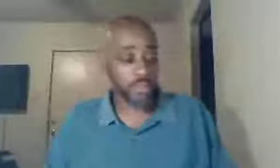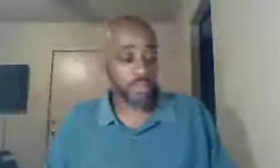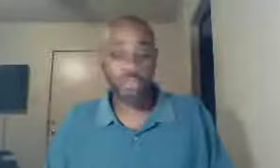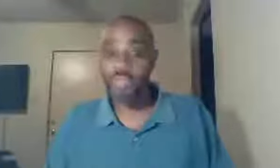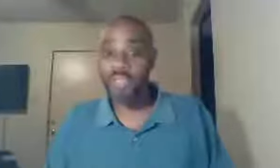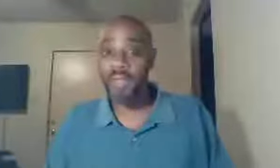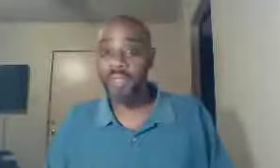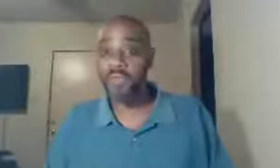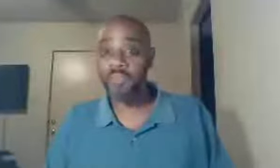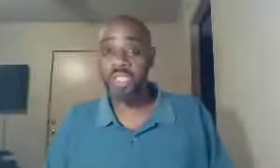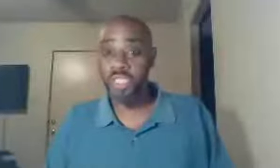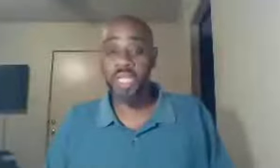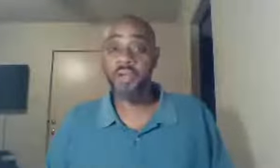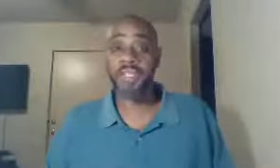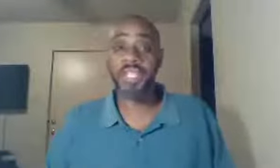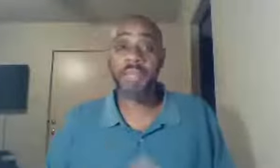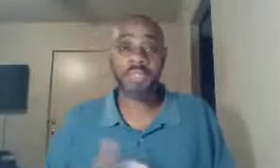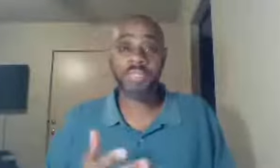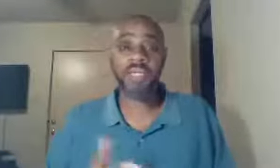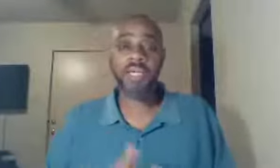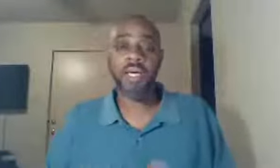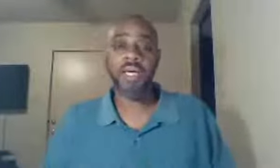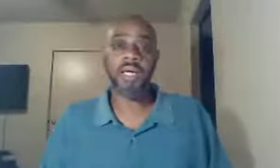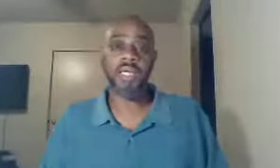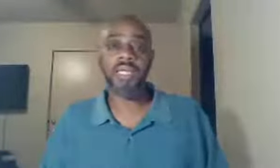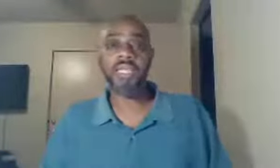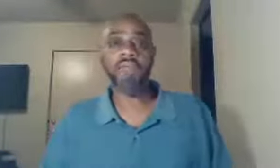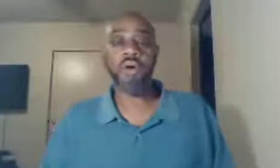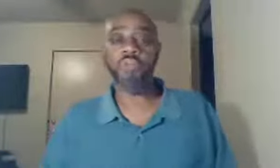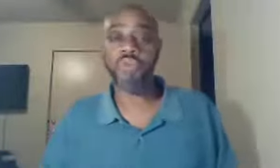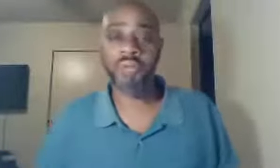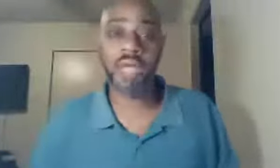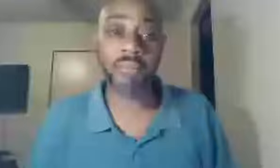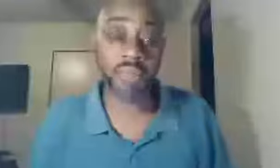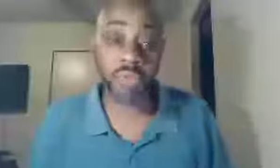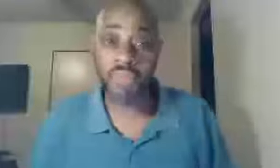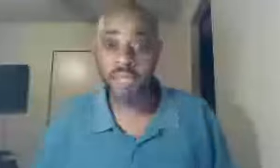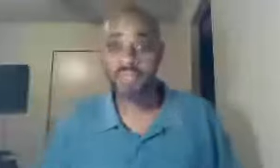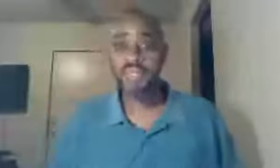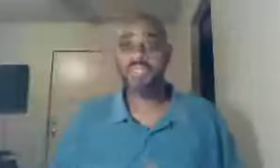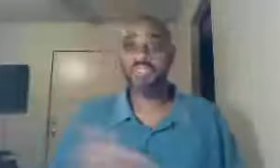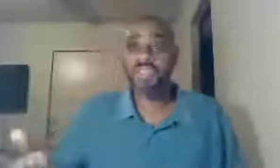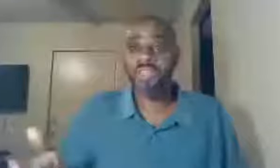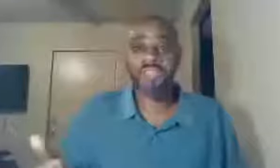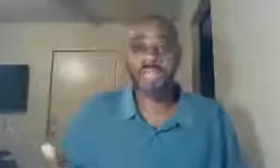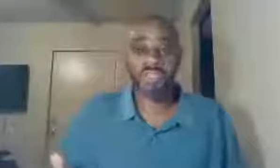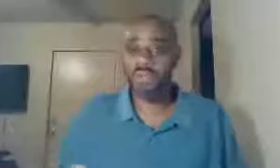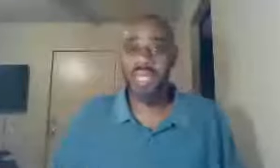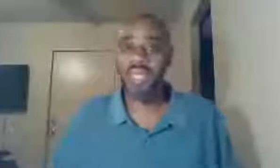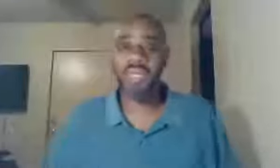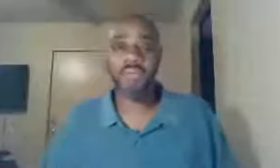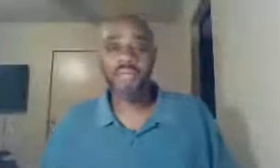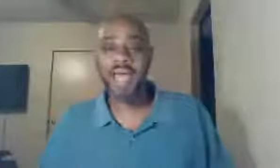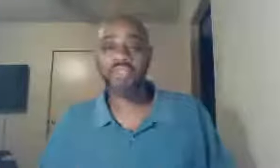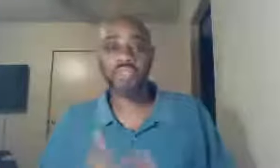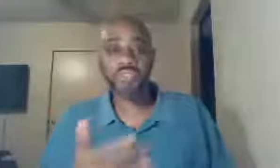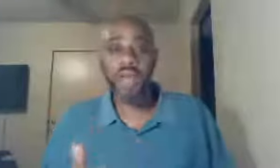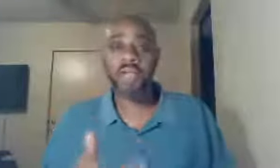you think they would, would cheer, and champion, any of those, who have come through them, suggesting that it's okay, not to aspire,